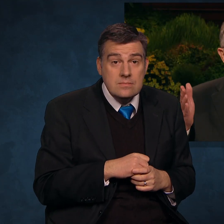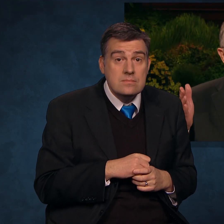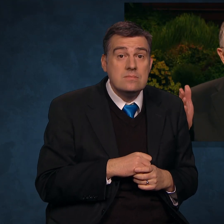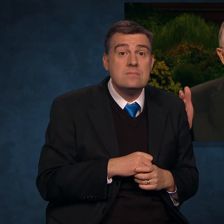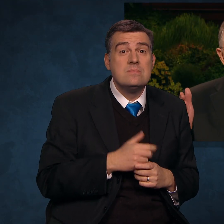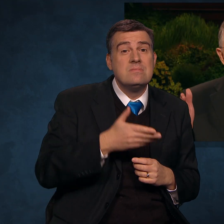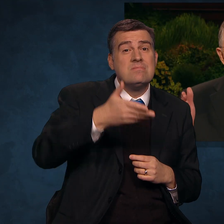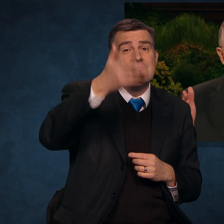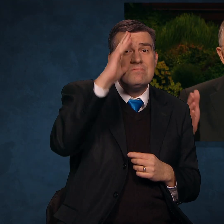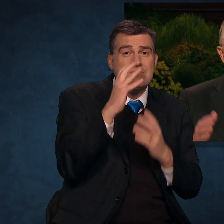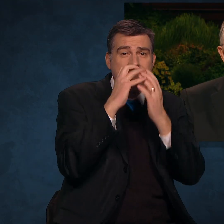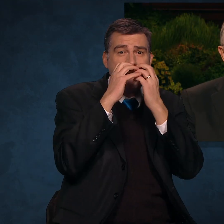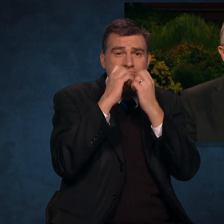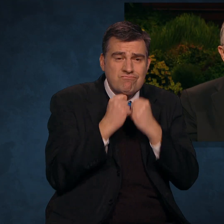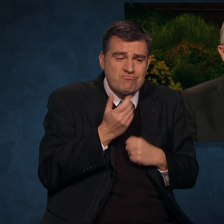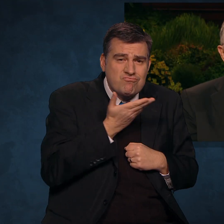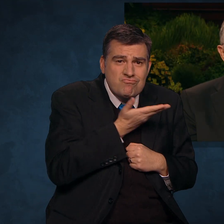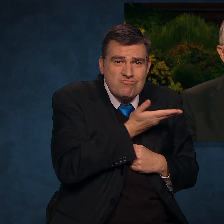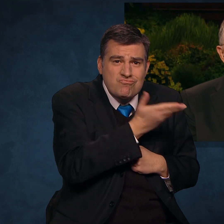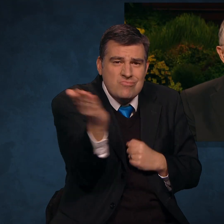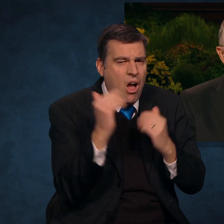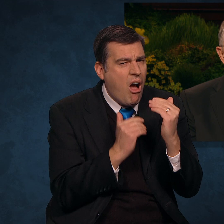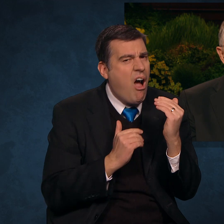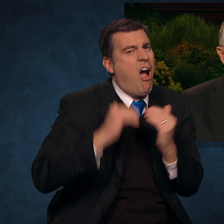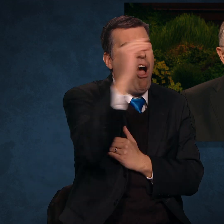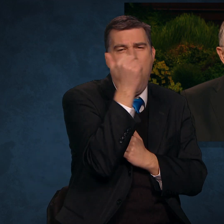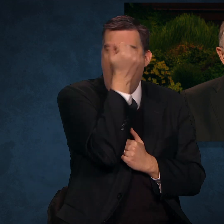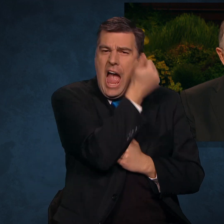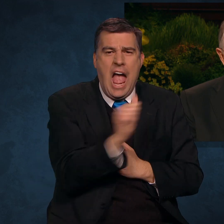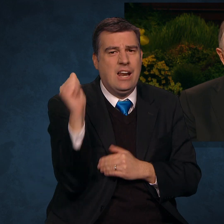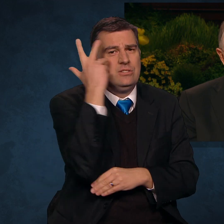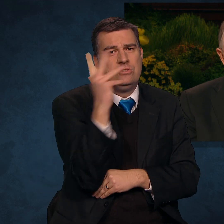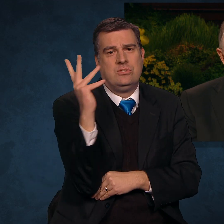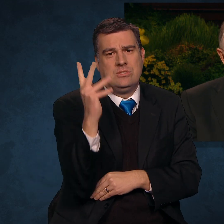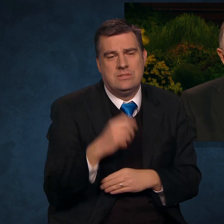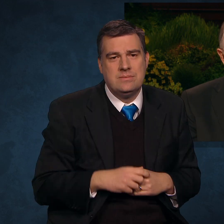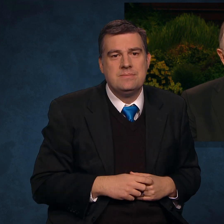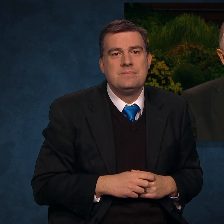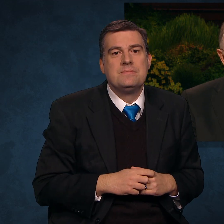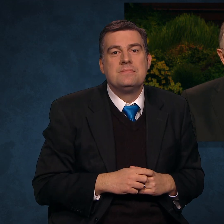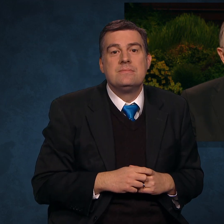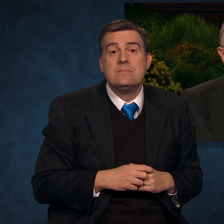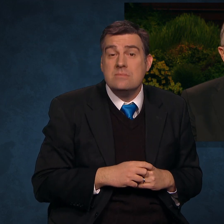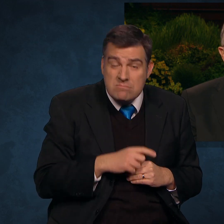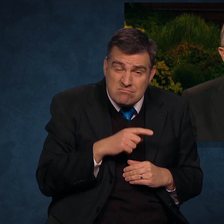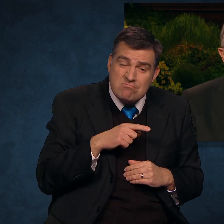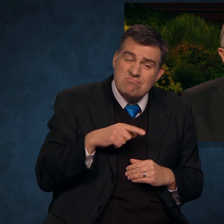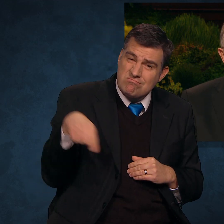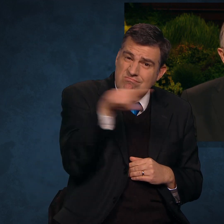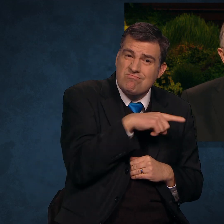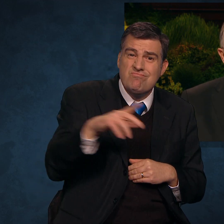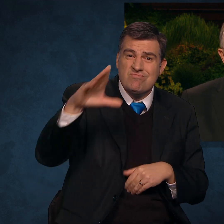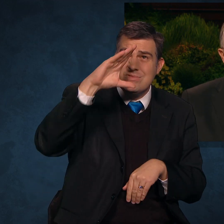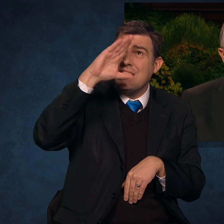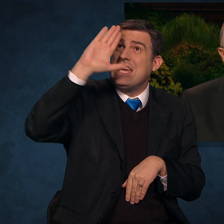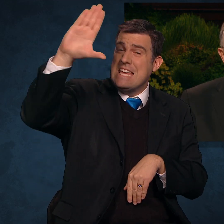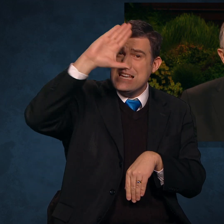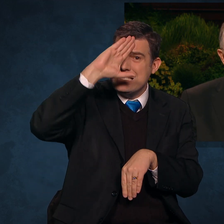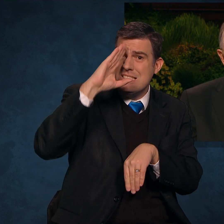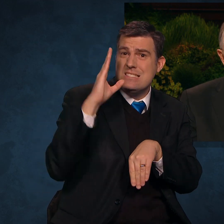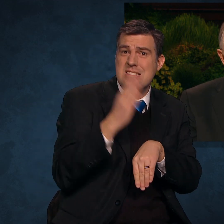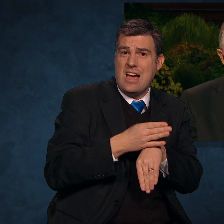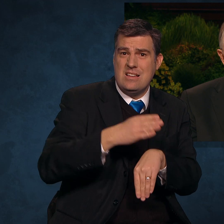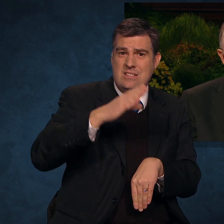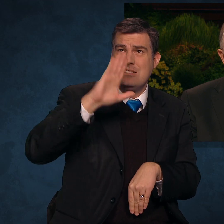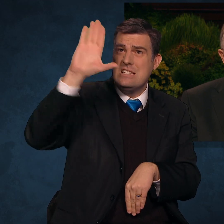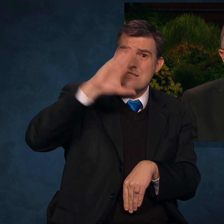You are infinitely more precious to God than a tree. You are His sons or His